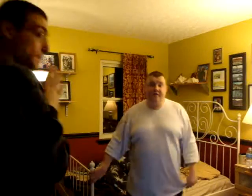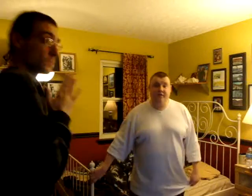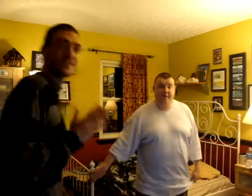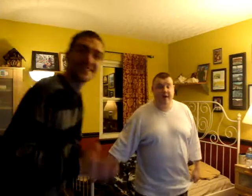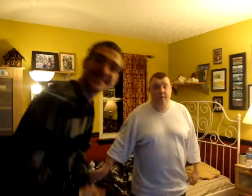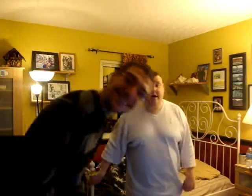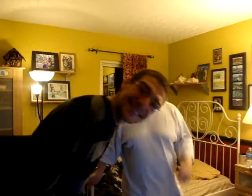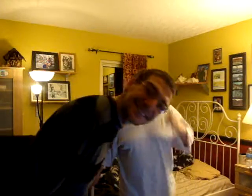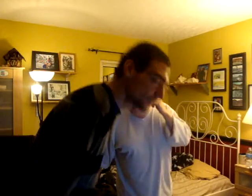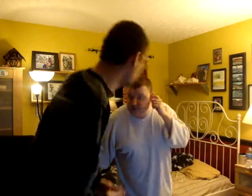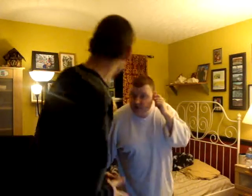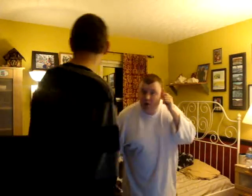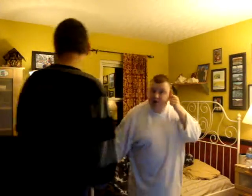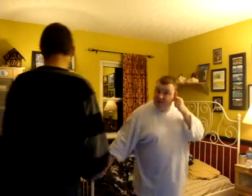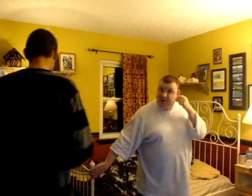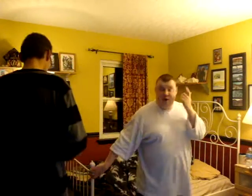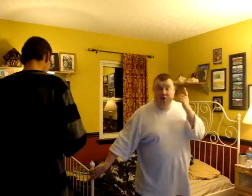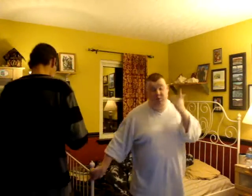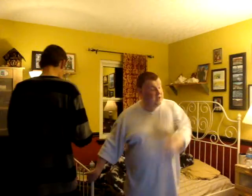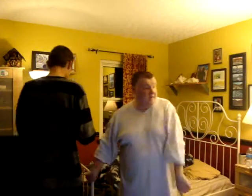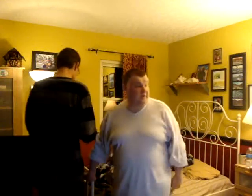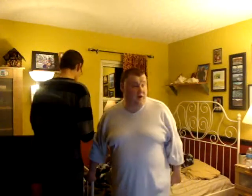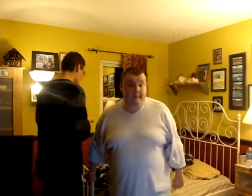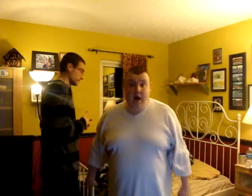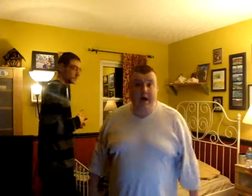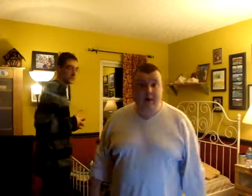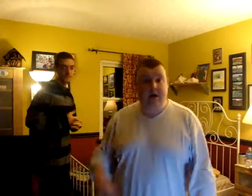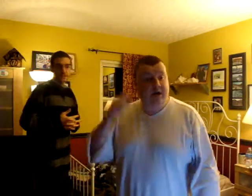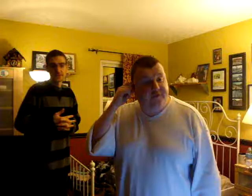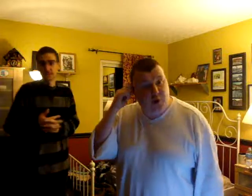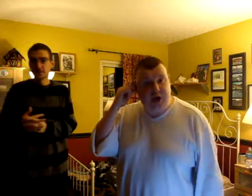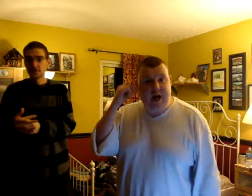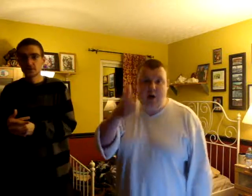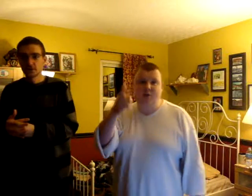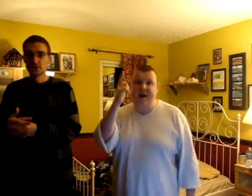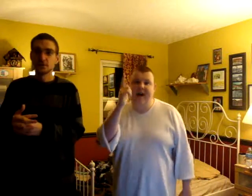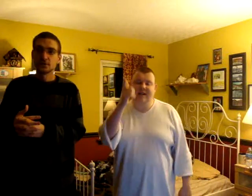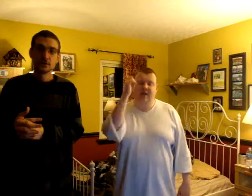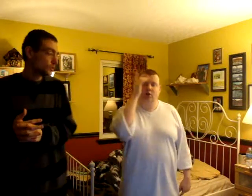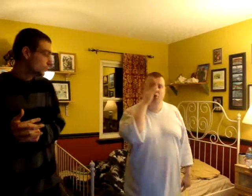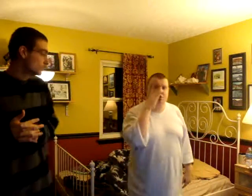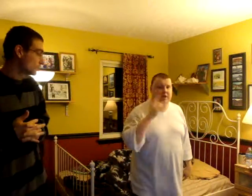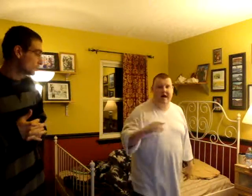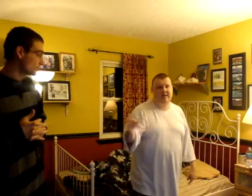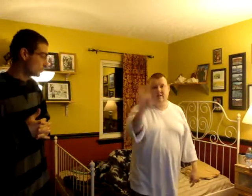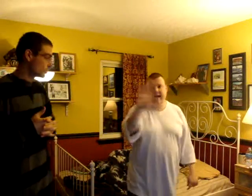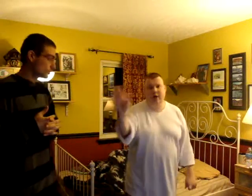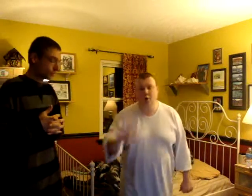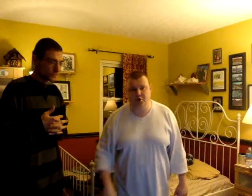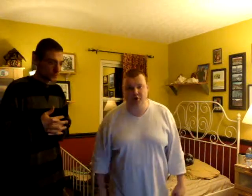sufferin' a hearing deposition. Or should I say you sufferin' from a hearing diffusion. Y'all know that I got the solution. Yeah, this is like an illusion.